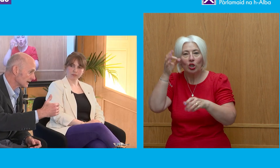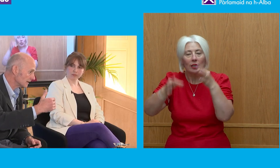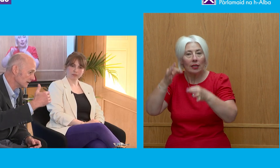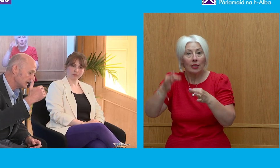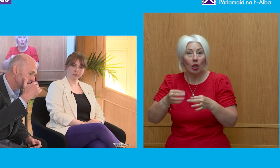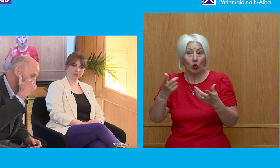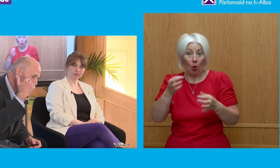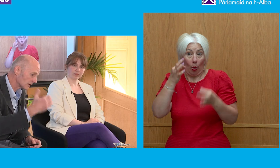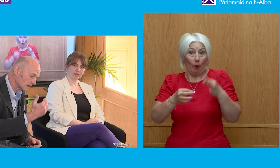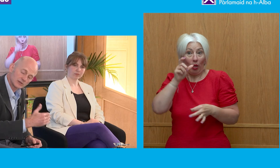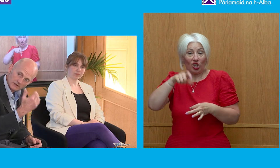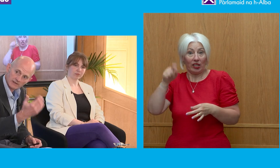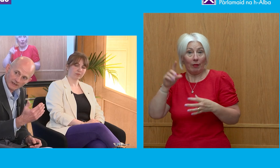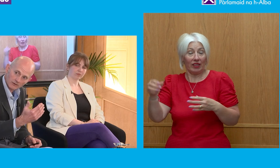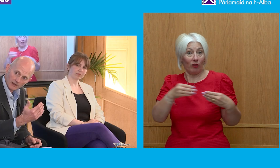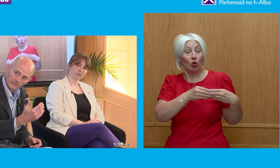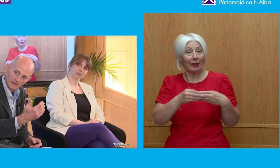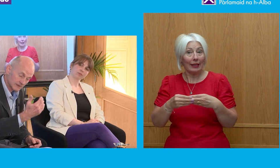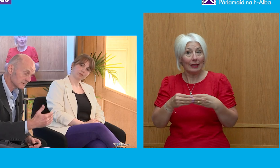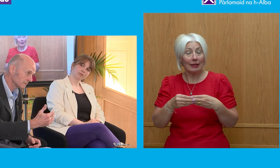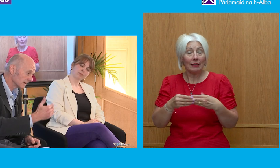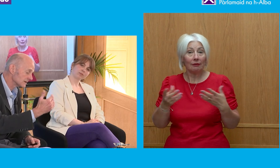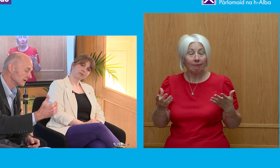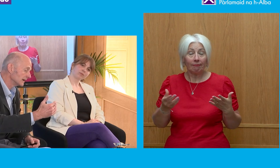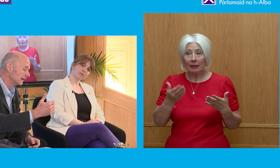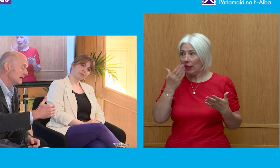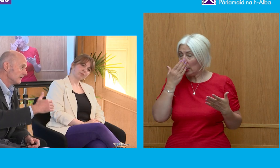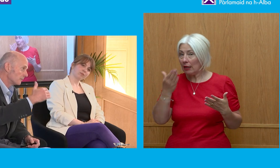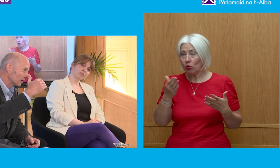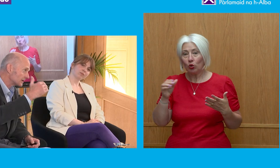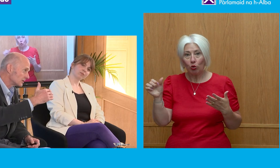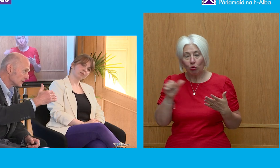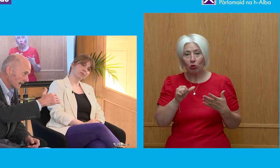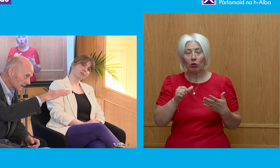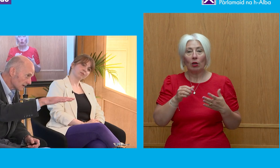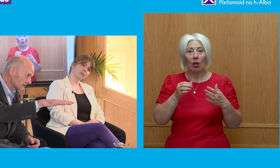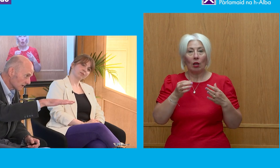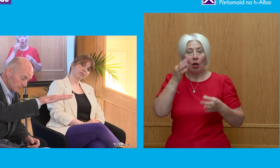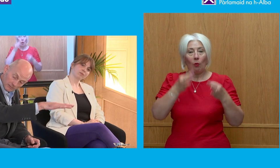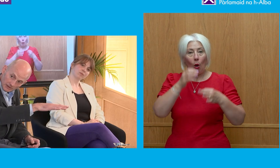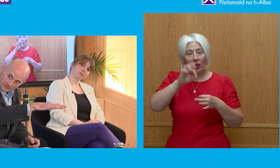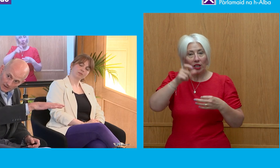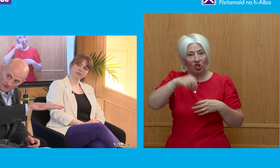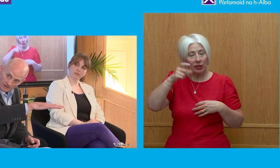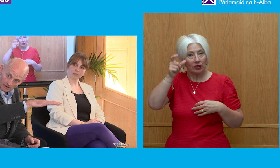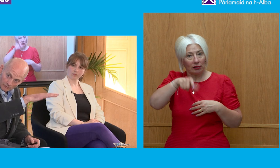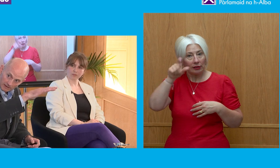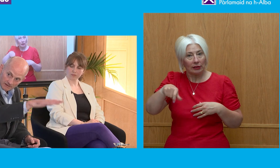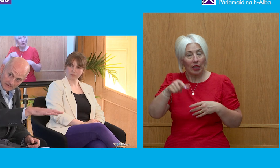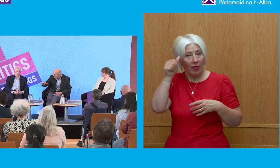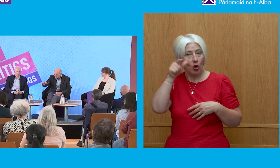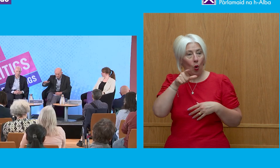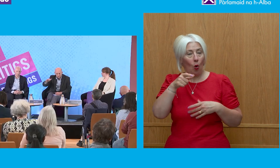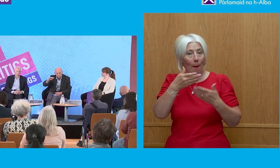this stuff. So it is actually a question of statecraft, it seems to me, ultimately, that politicians, recognising where the public concerns are,